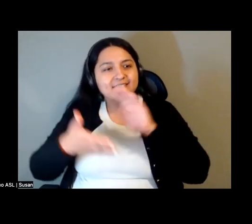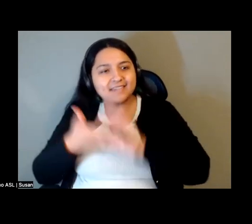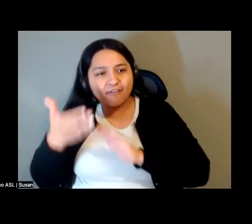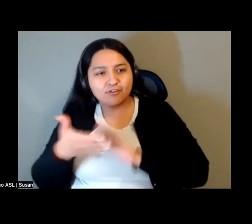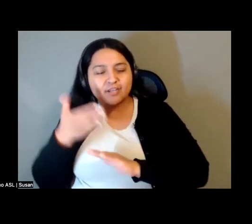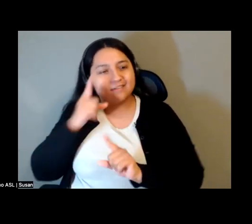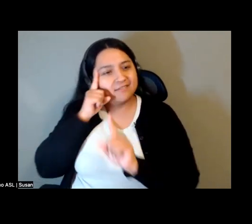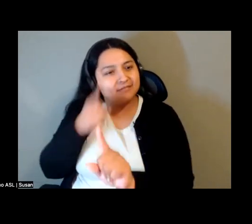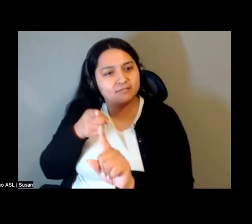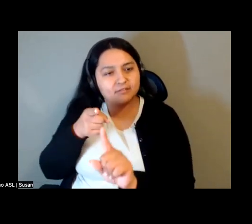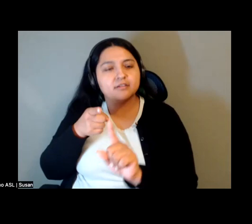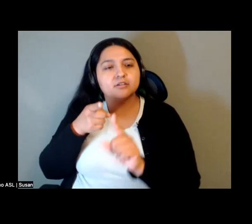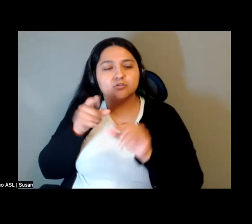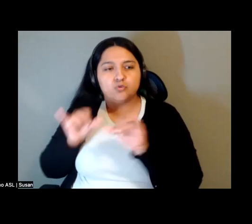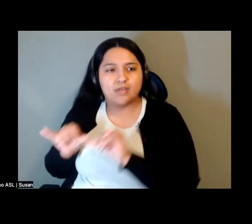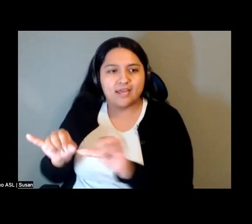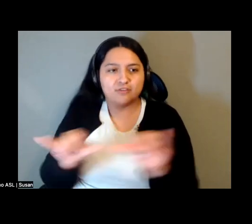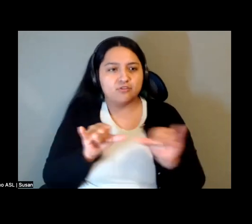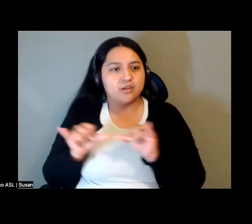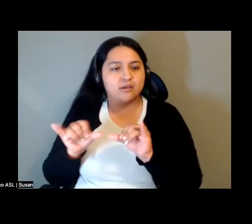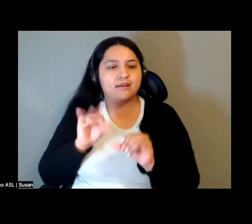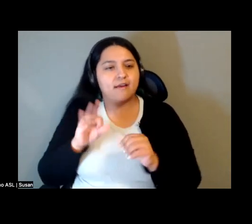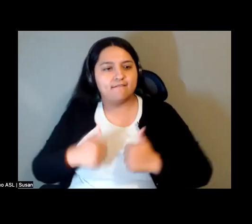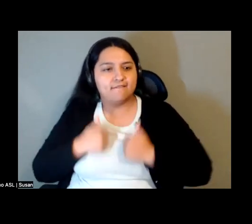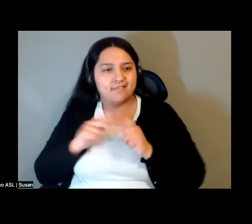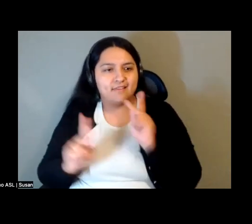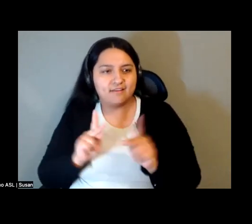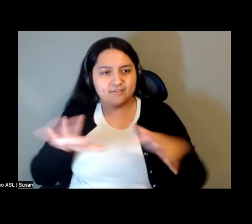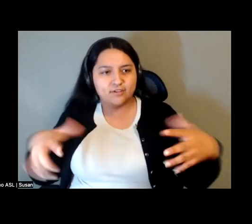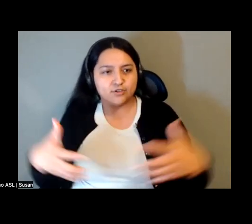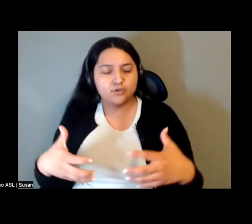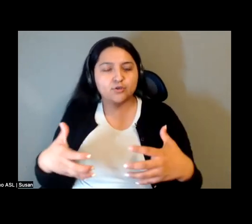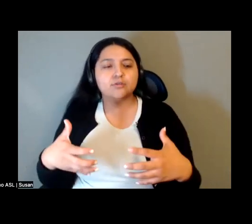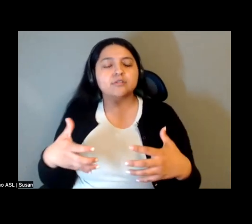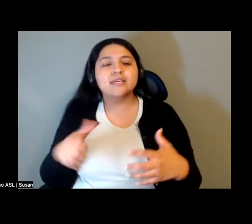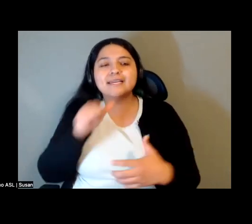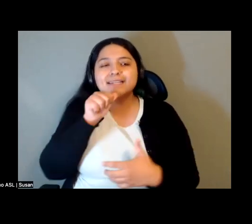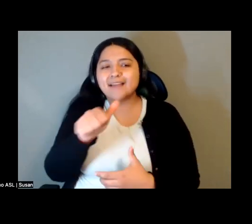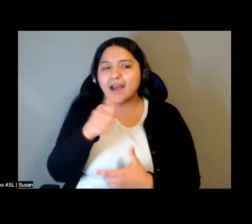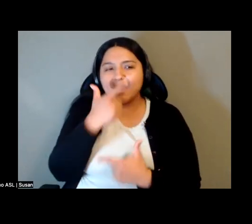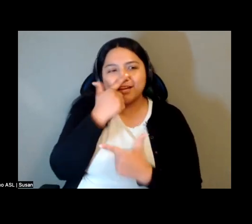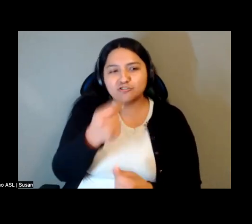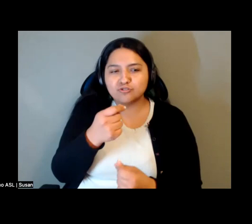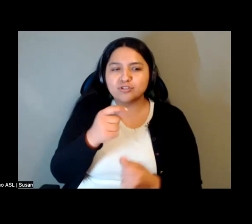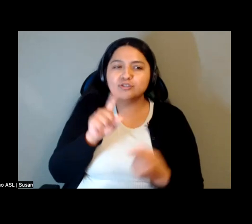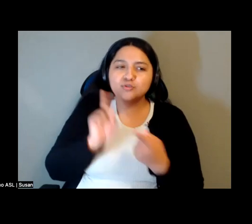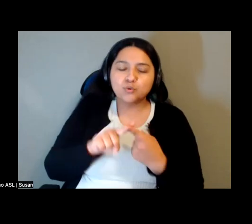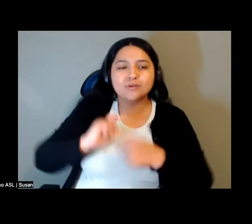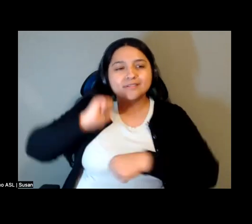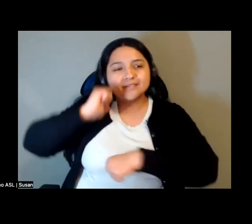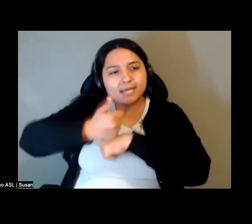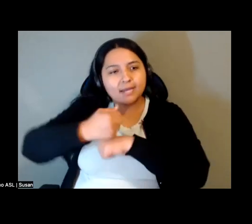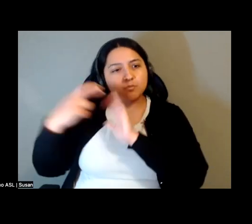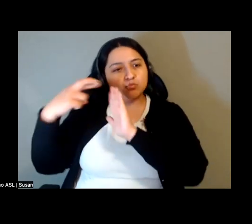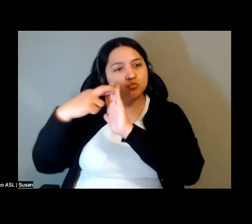orientations, and as such is less interested in specifying an overarching set of rules than